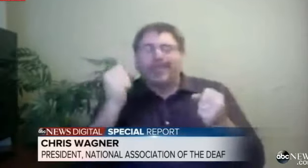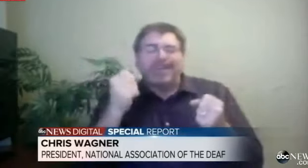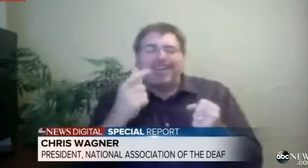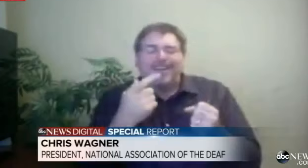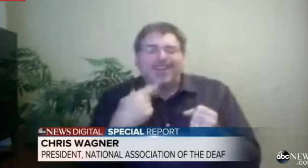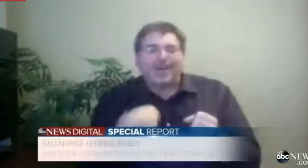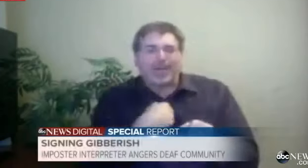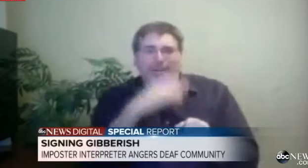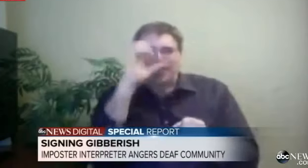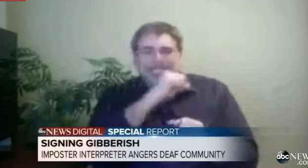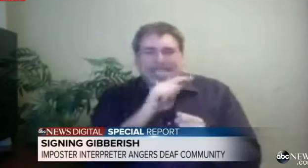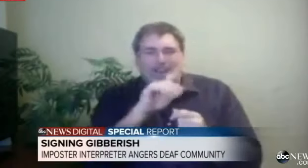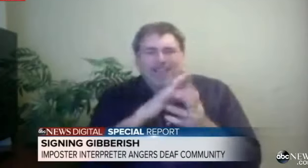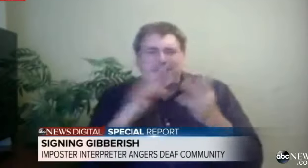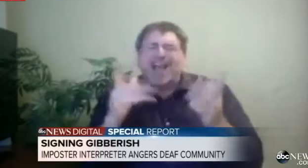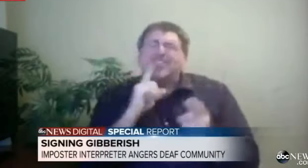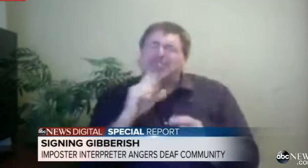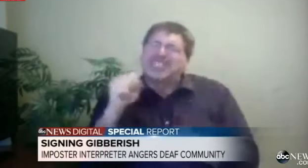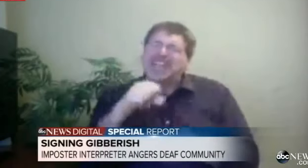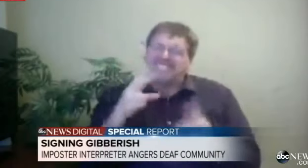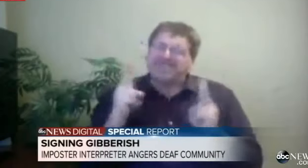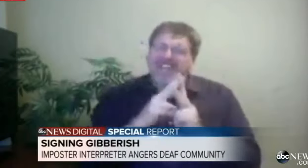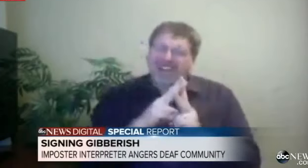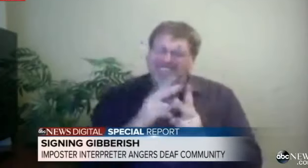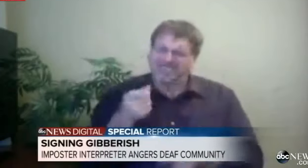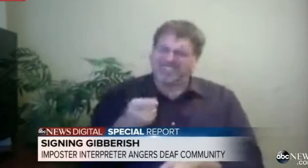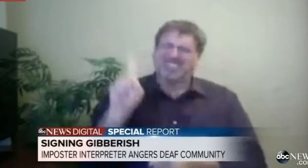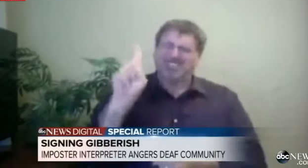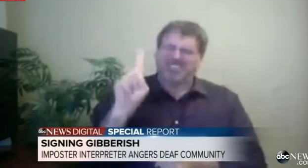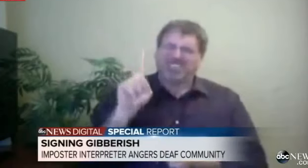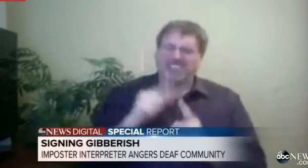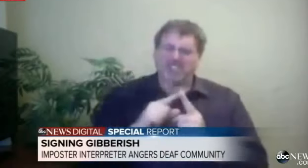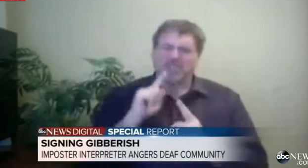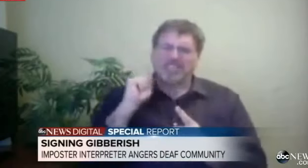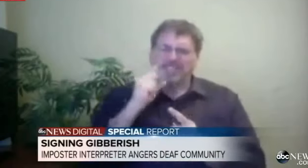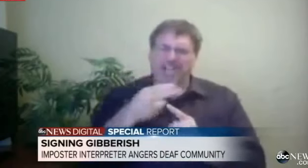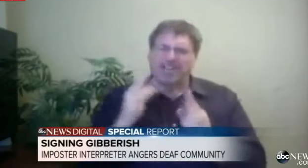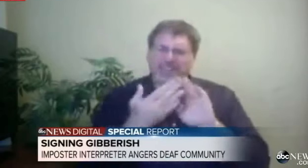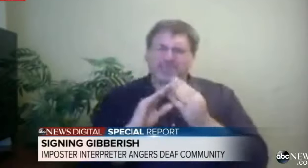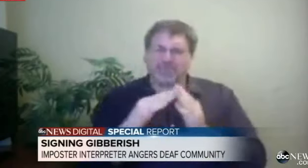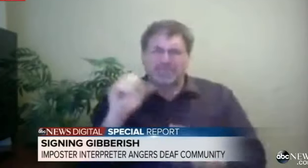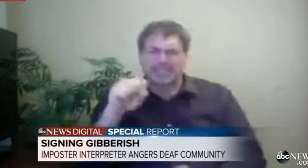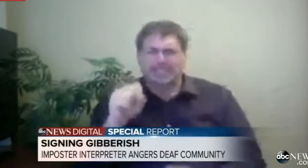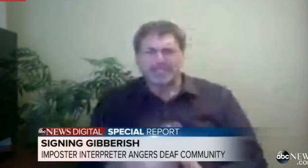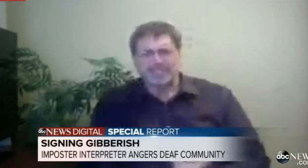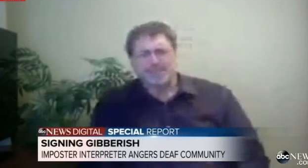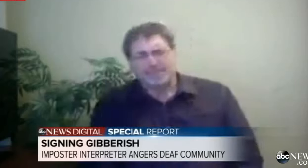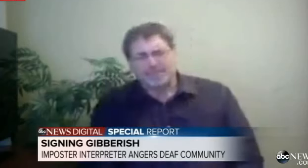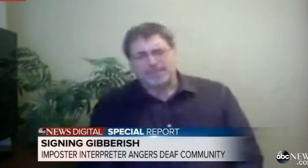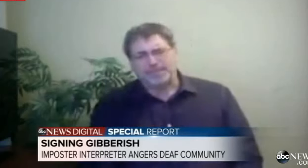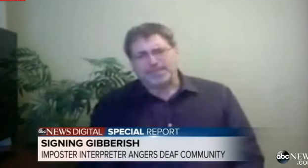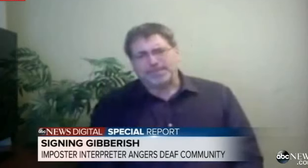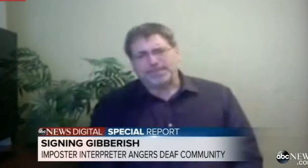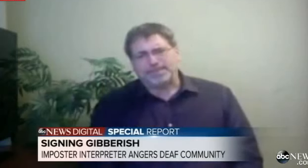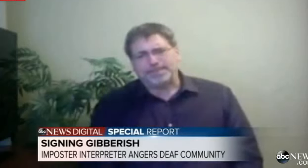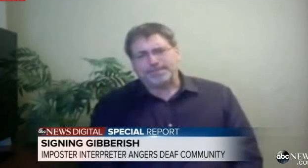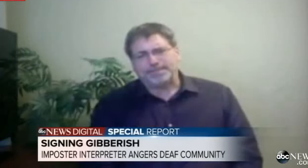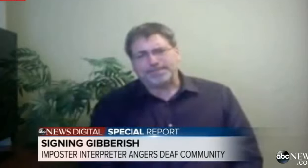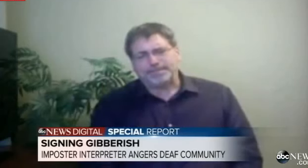fake language, there was a lot of myths. And so it was an insult to the deaf community. How rare is